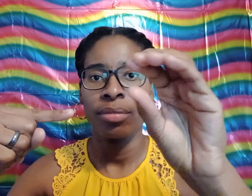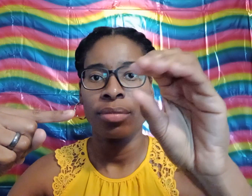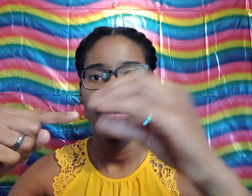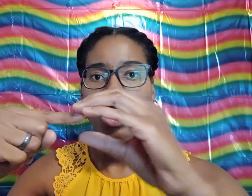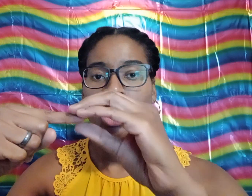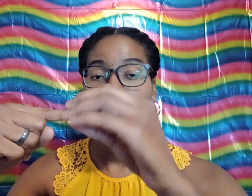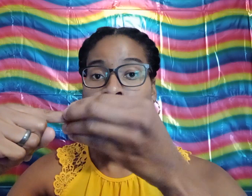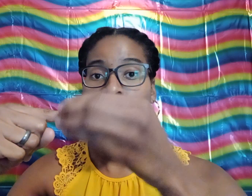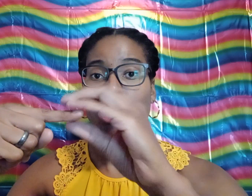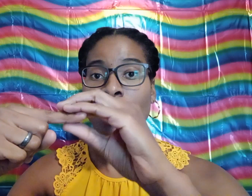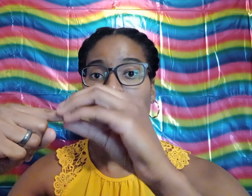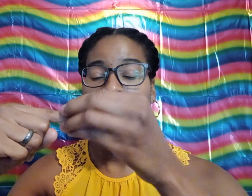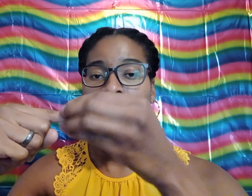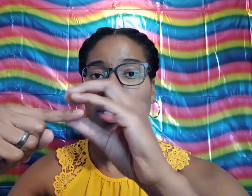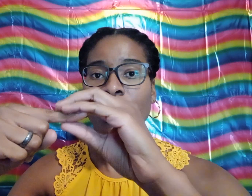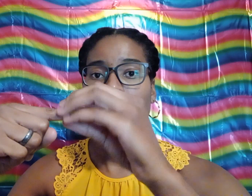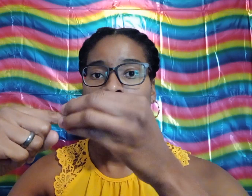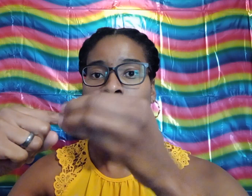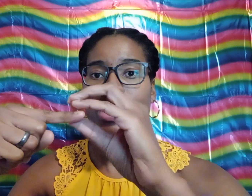Strawberry. Twist.